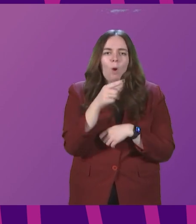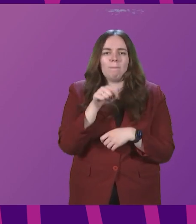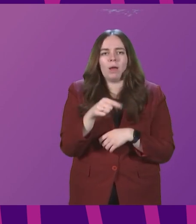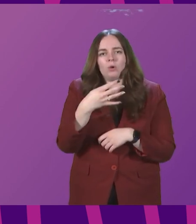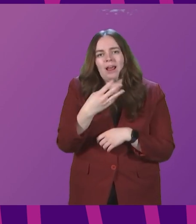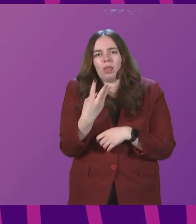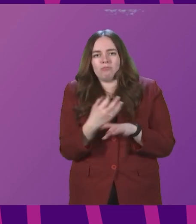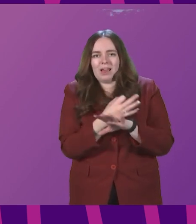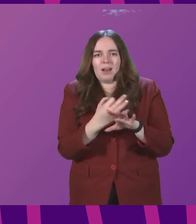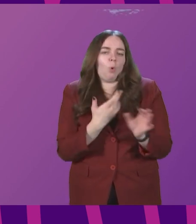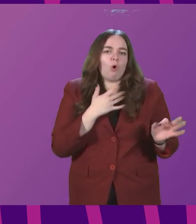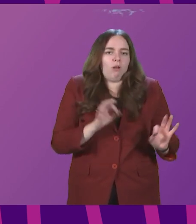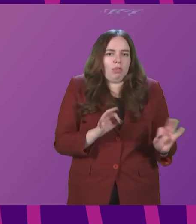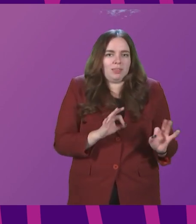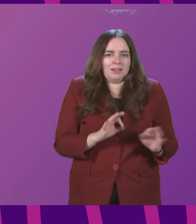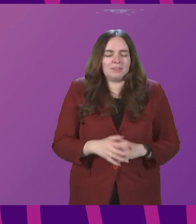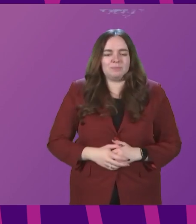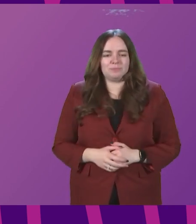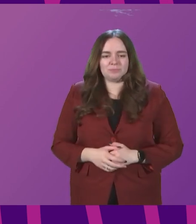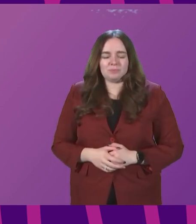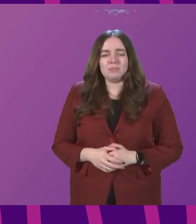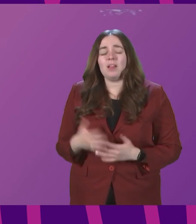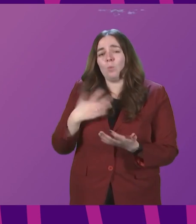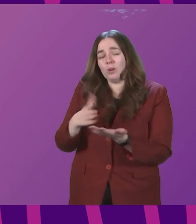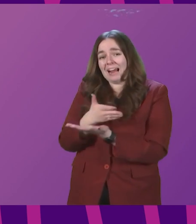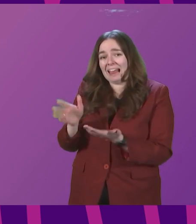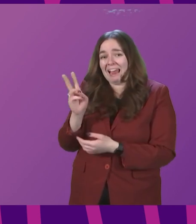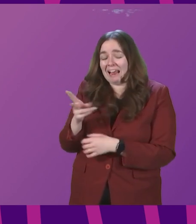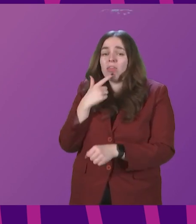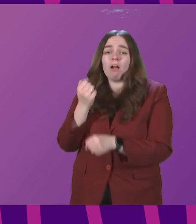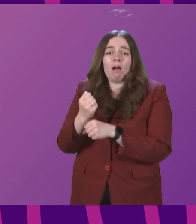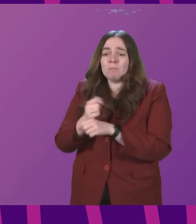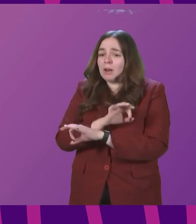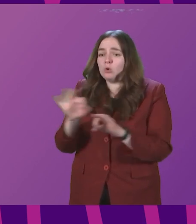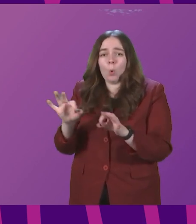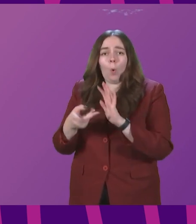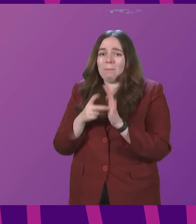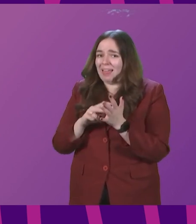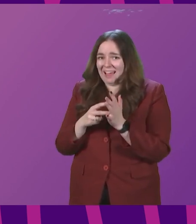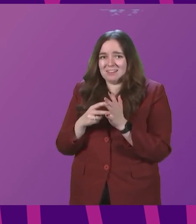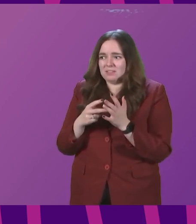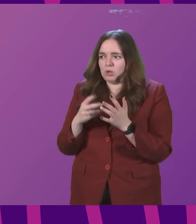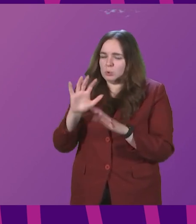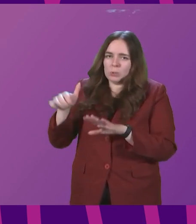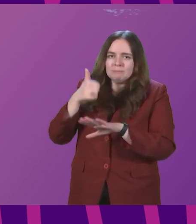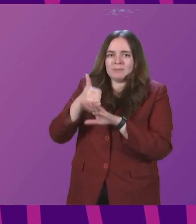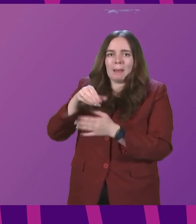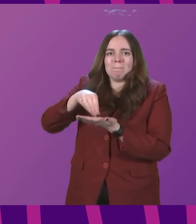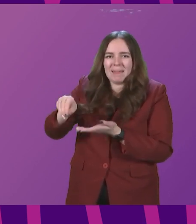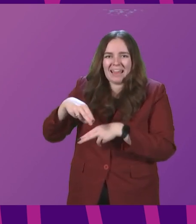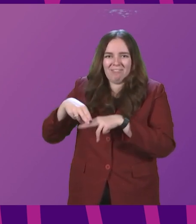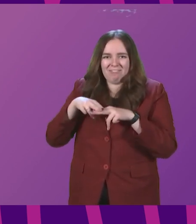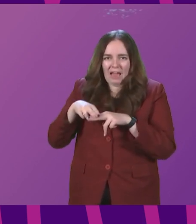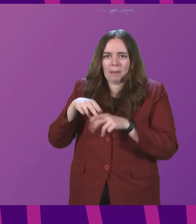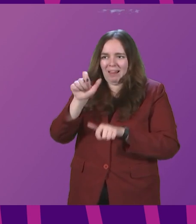at all? First Minister. Well, let me be clear again. The Government has no plans to introduce a system to start paying family members £15